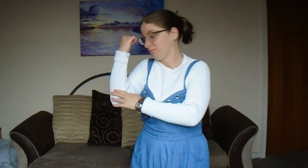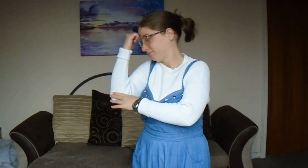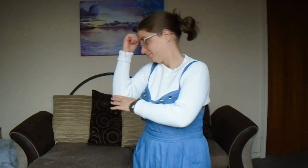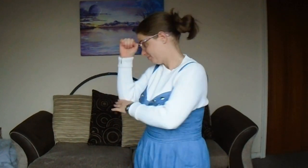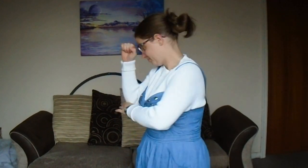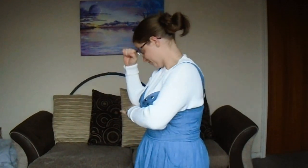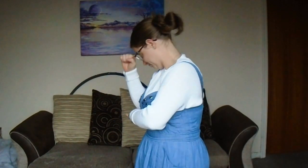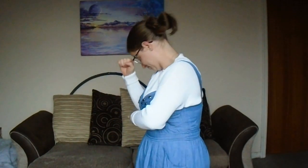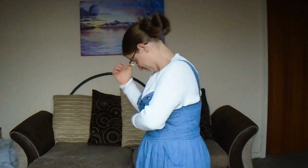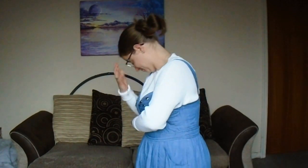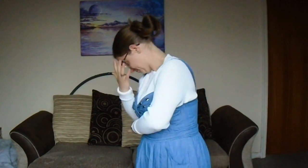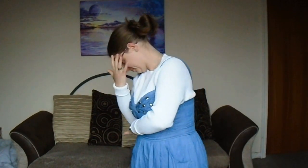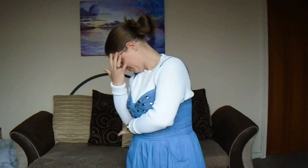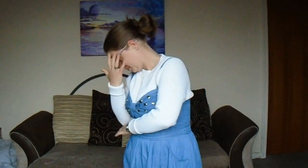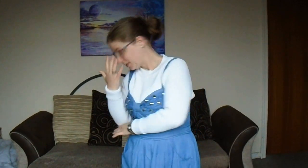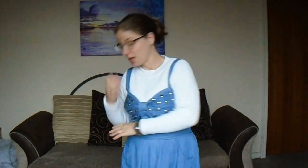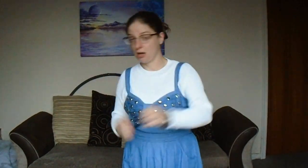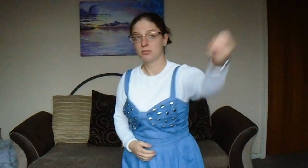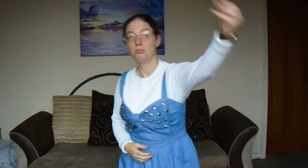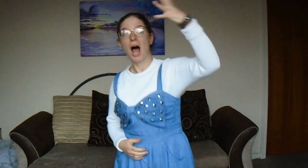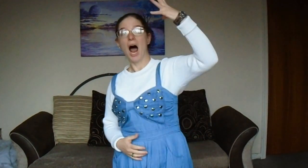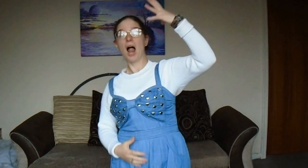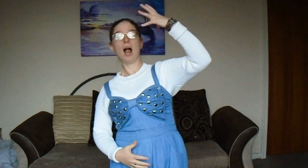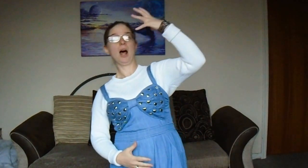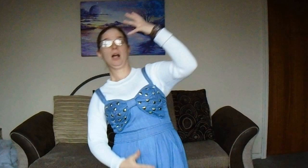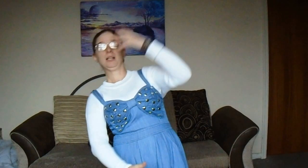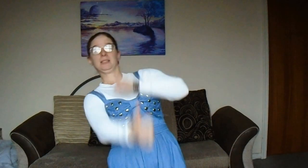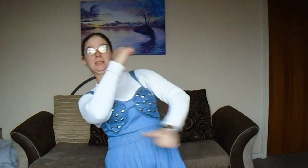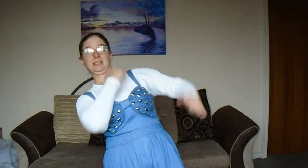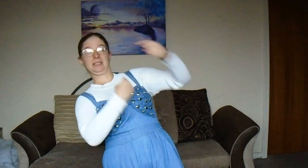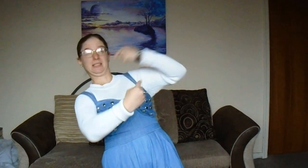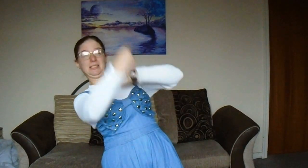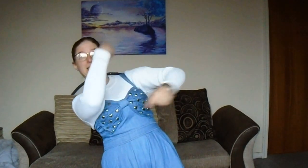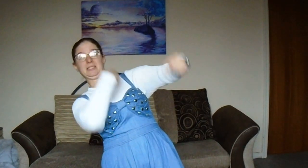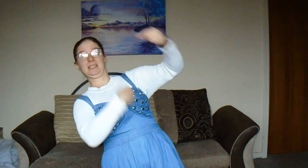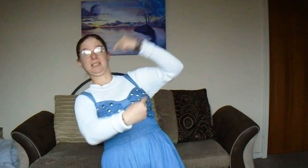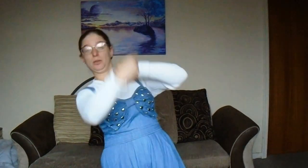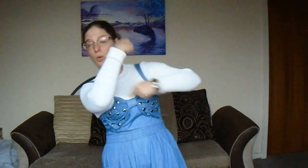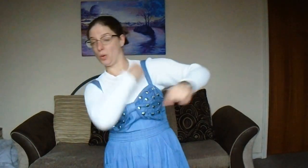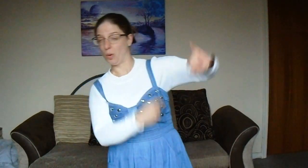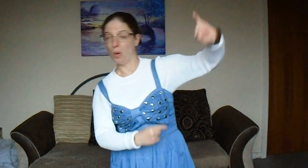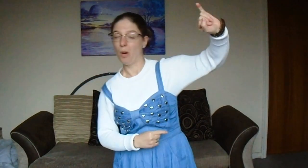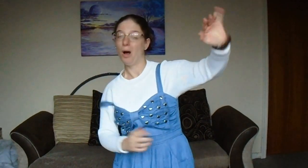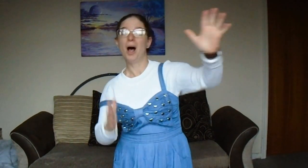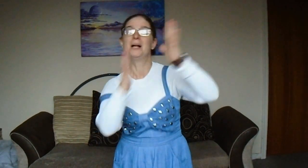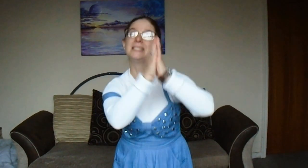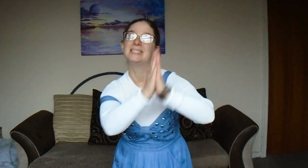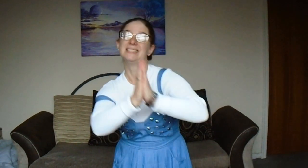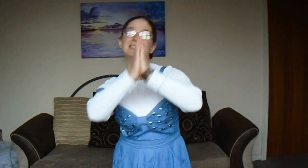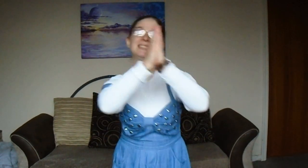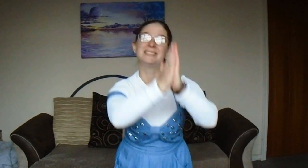that's me in the spot Like losing my religion,